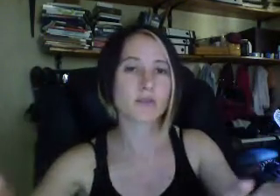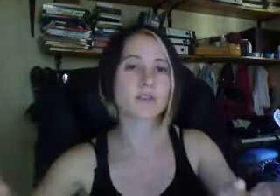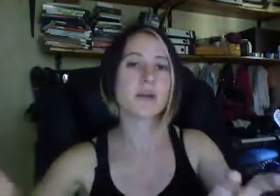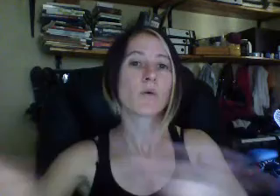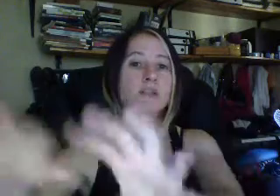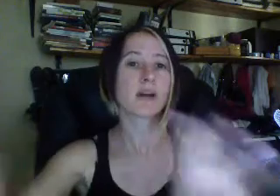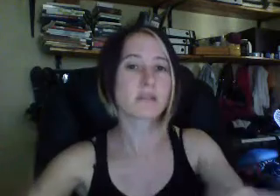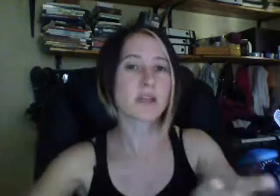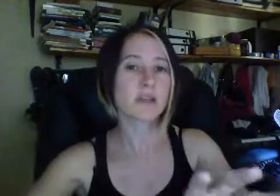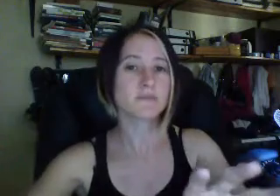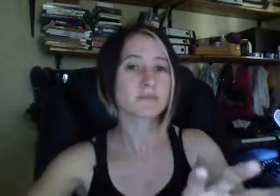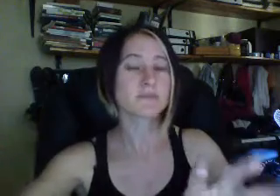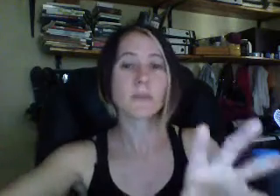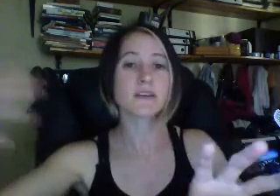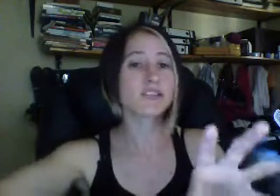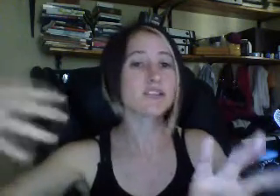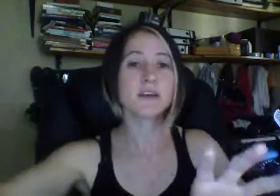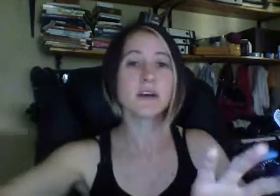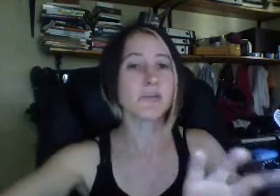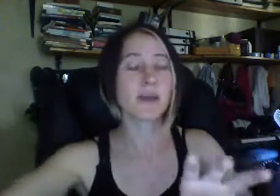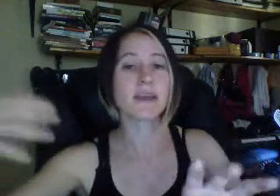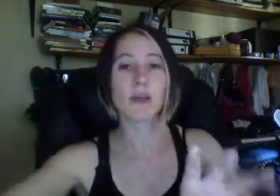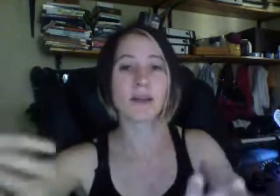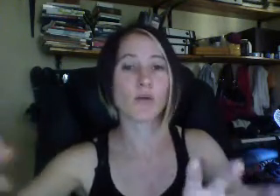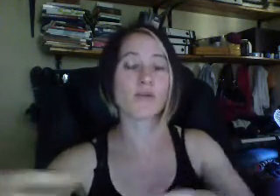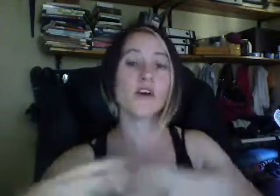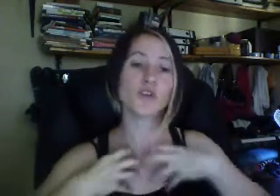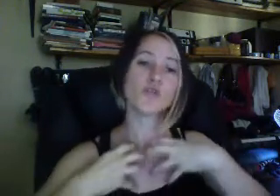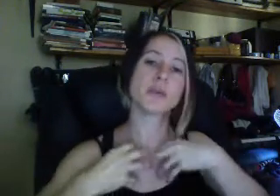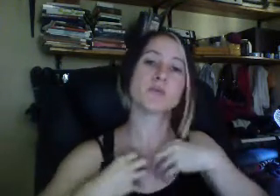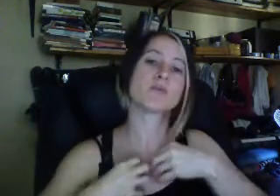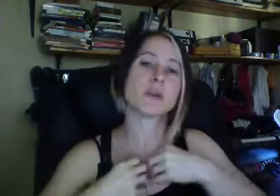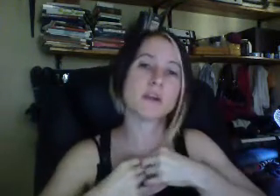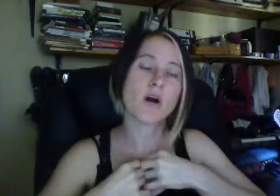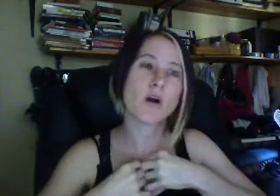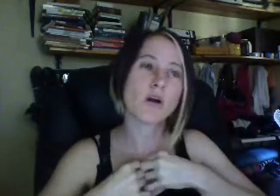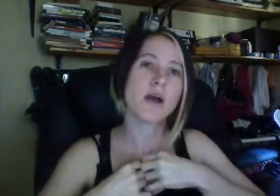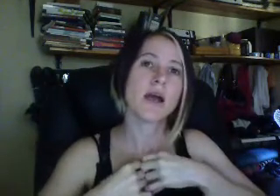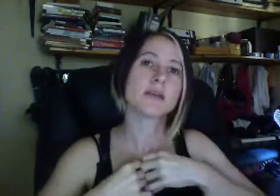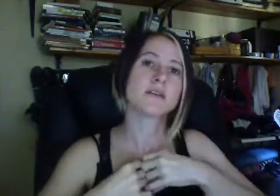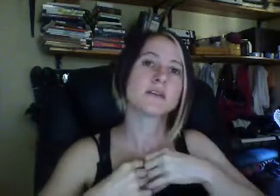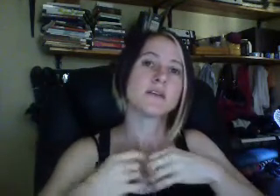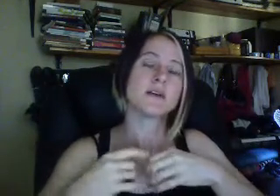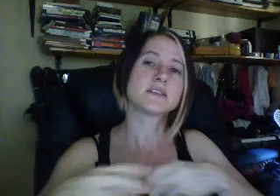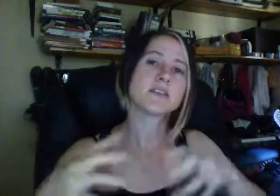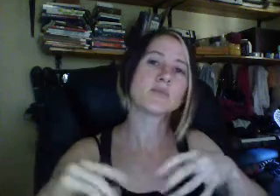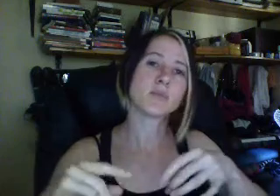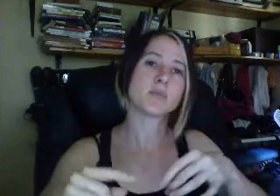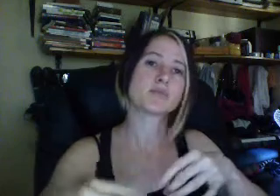because what is out there is just making money off who people really are. And instead of people